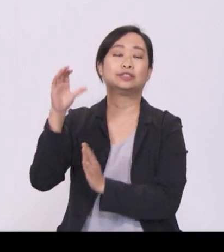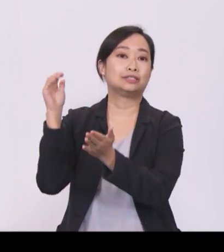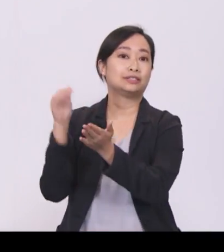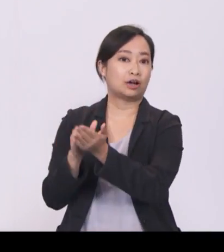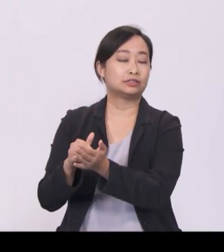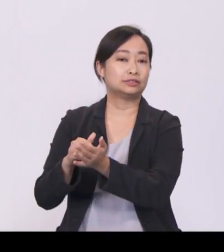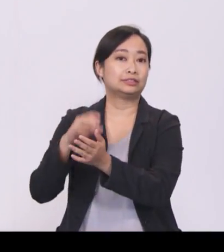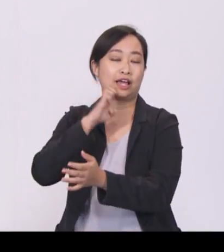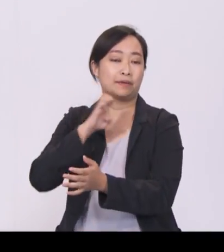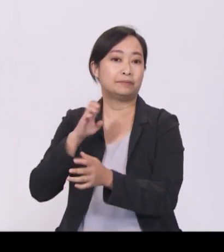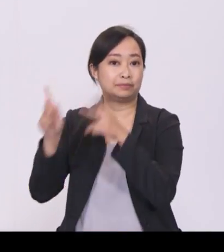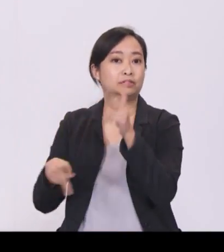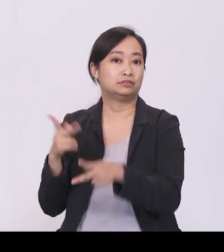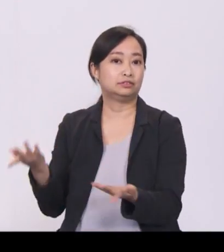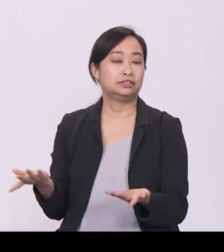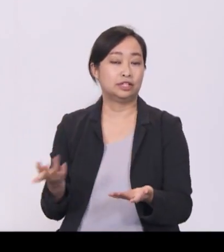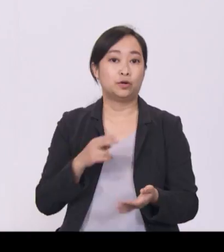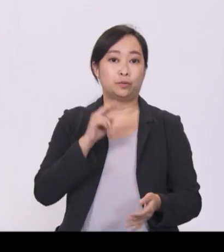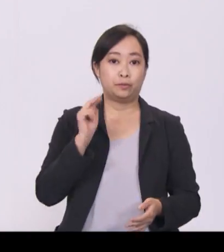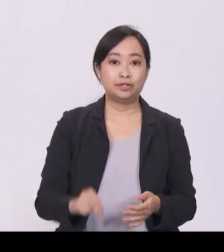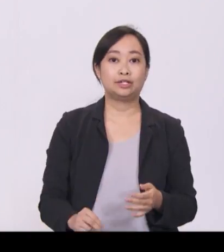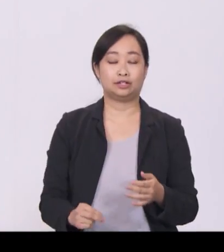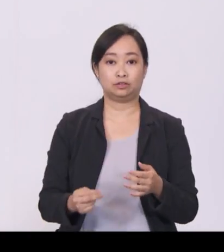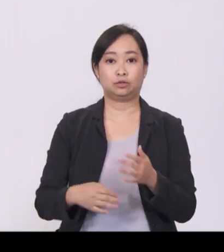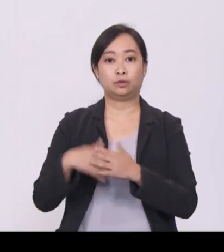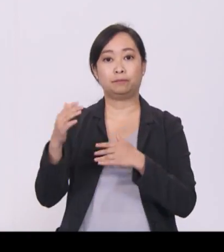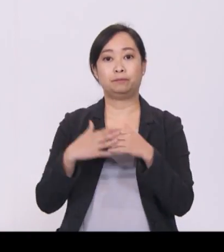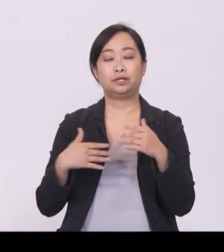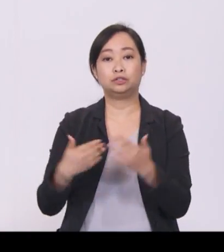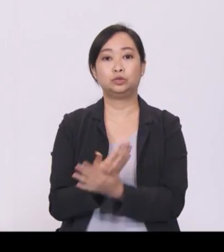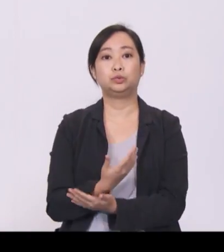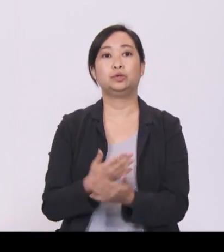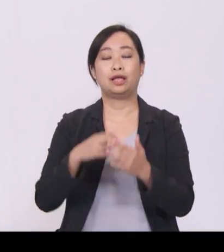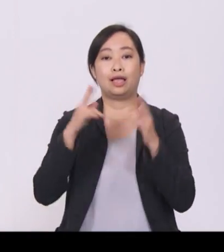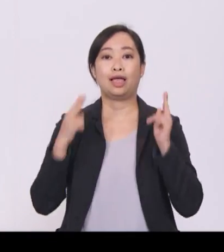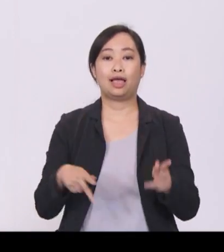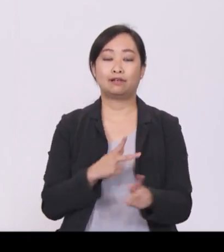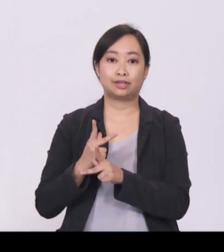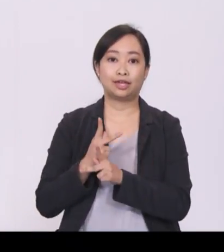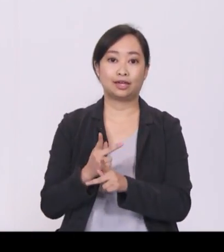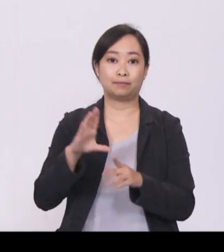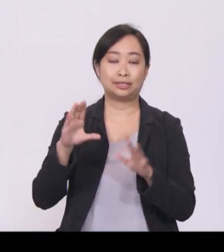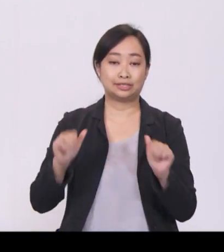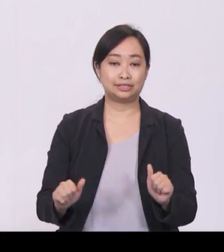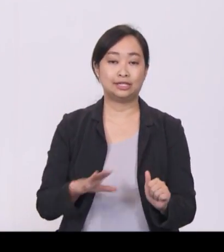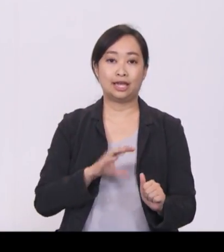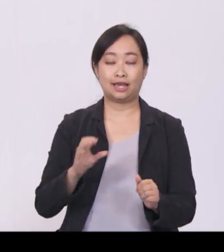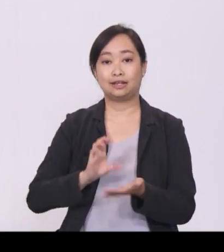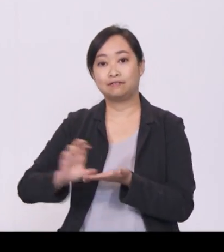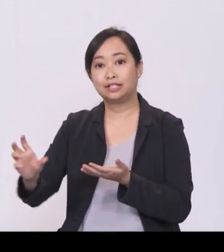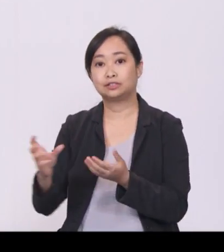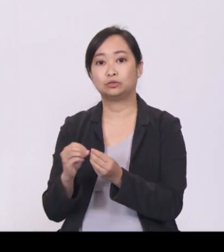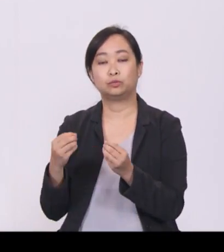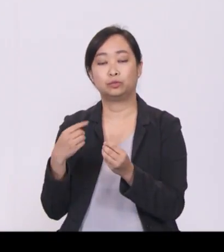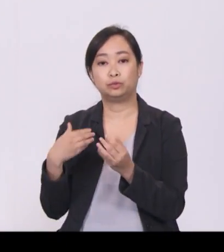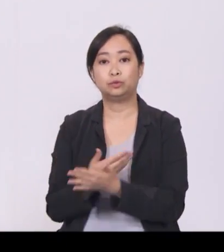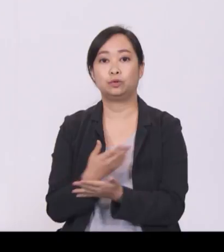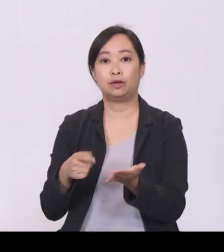We will have to build new healthcare capacity to meet a rising demand, and also invest in new medical technologies to improve care quality.